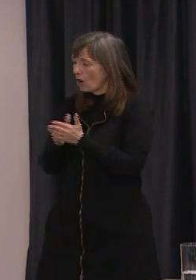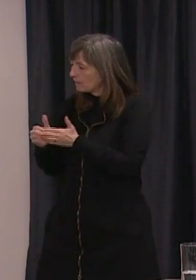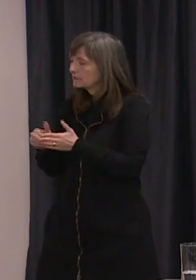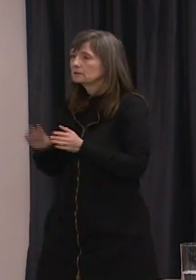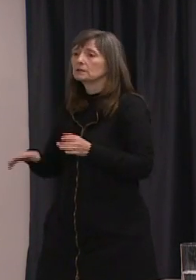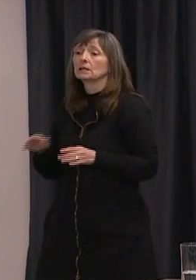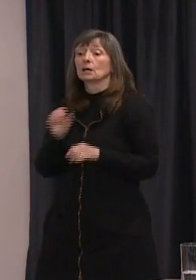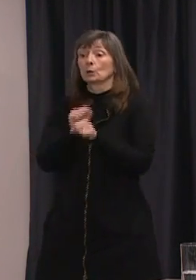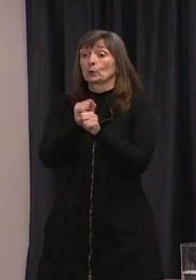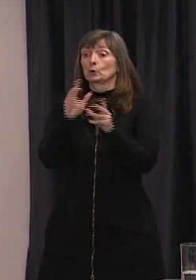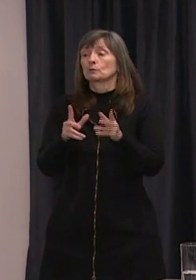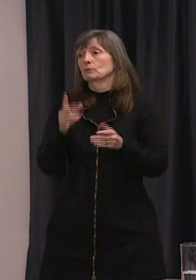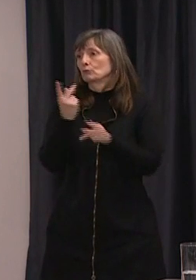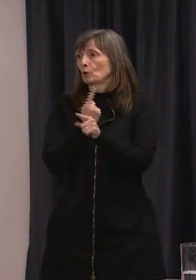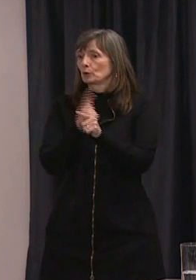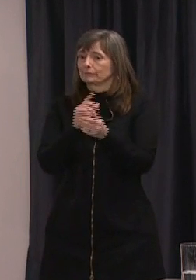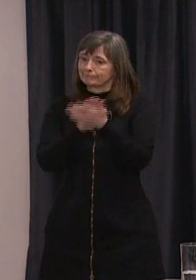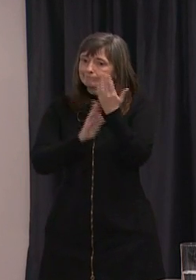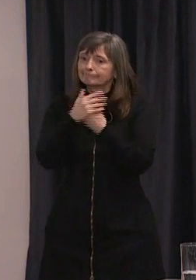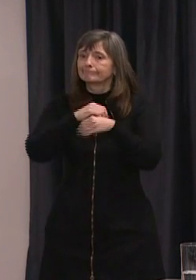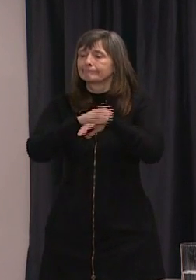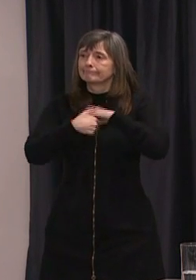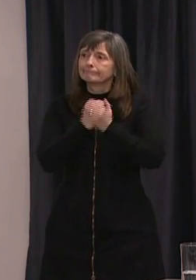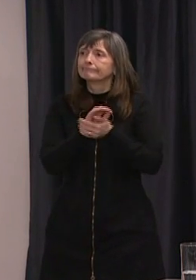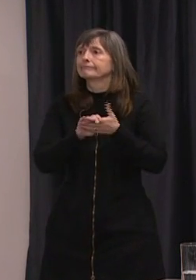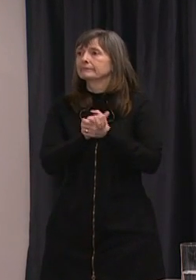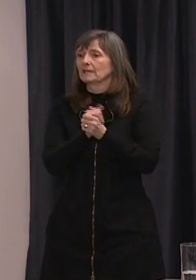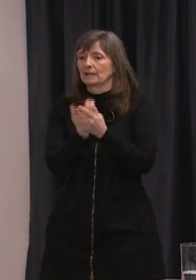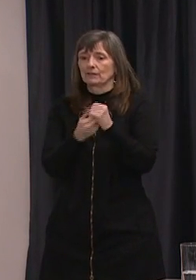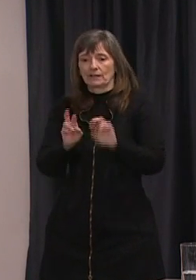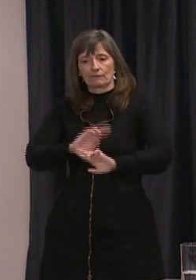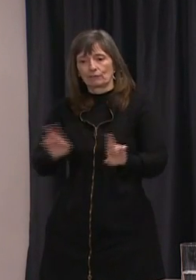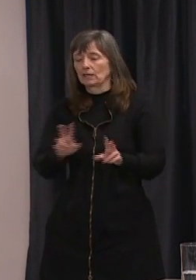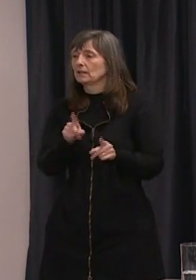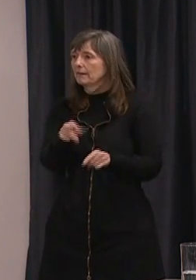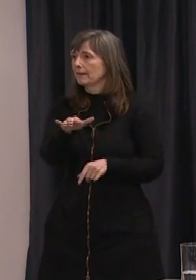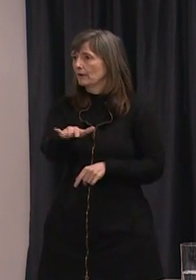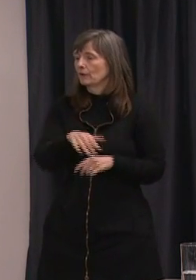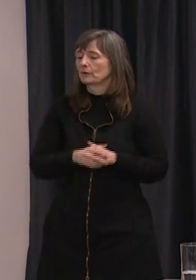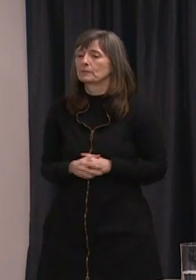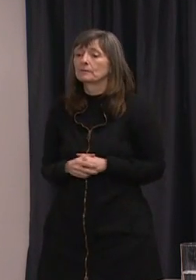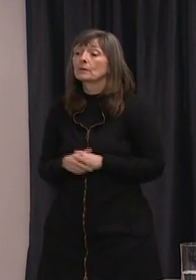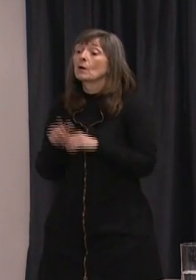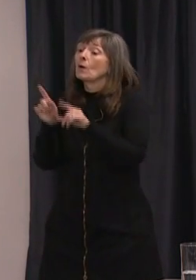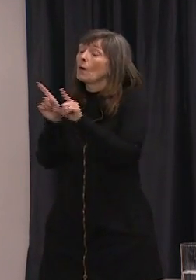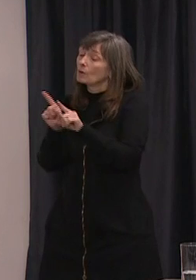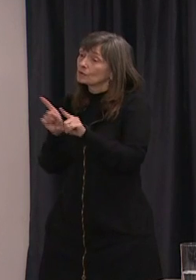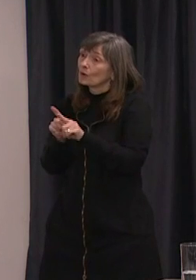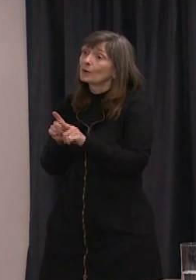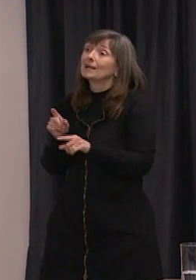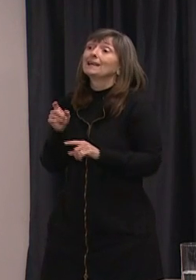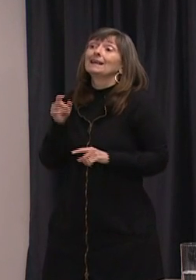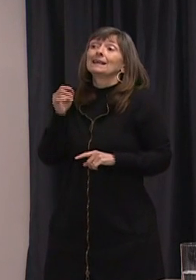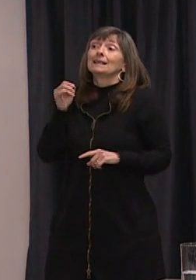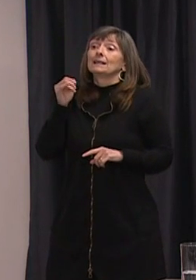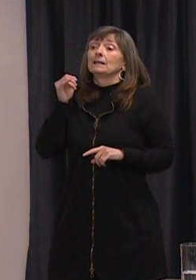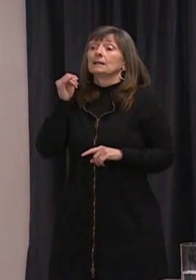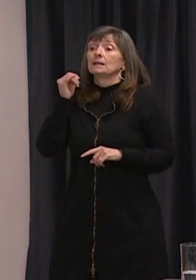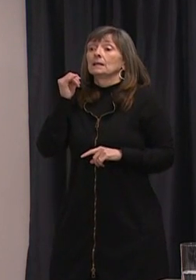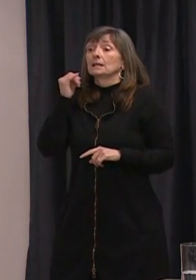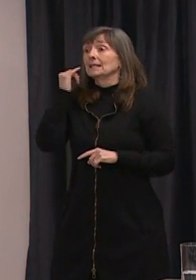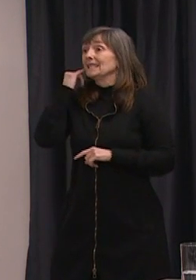with proper hand washing and hand sanitizers being available and for people to avoid going out um